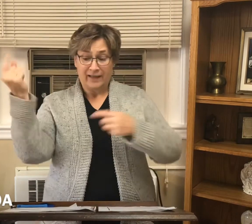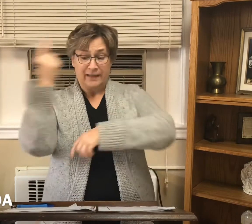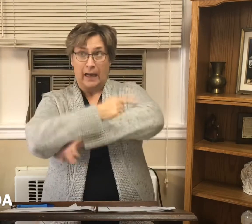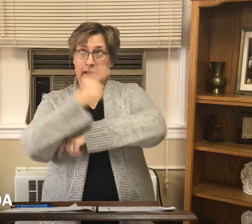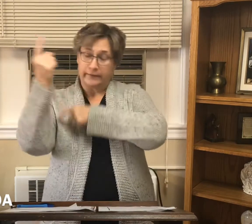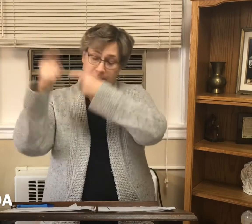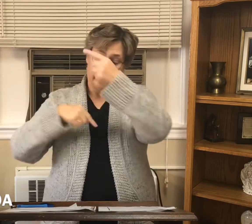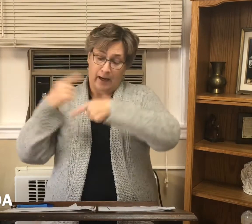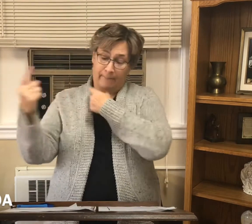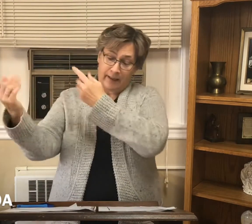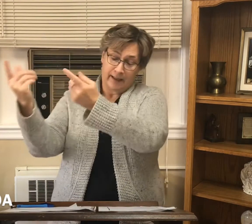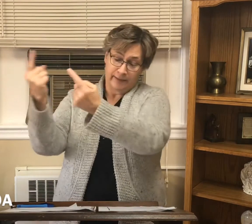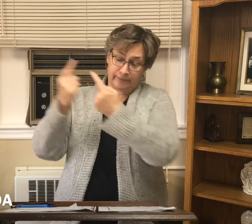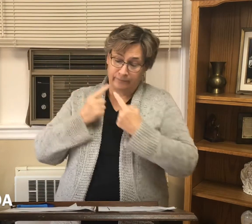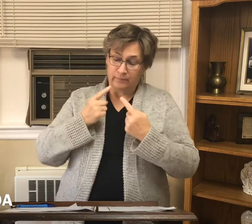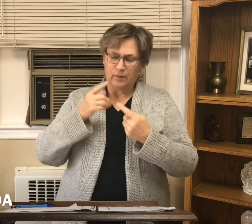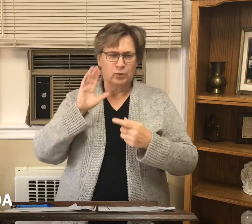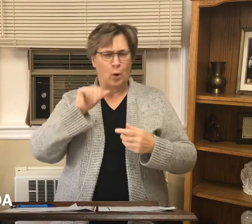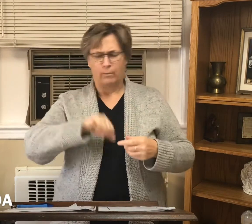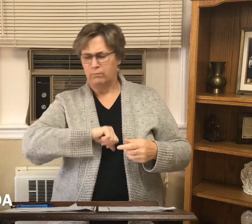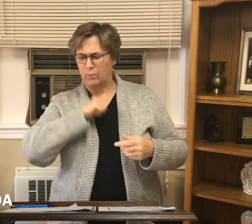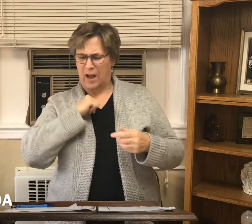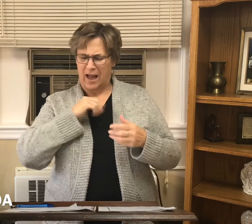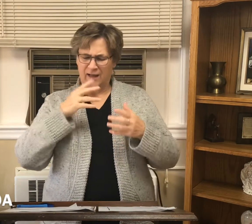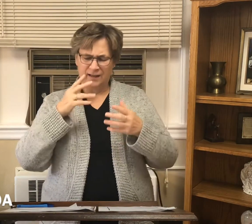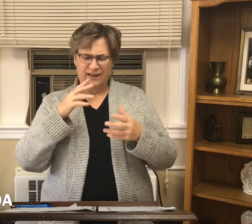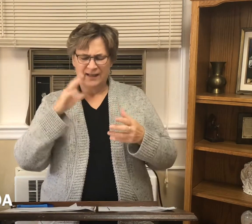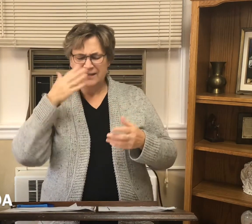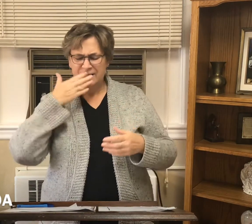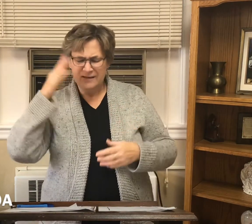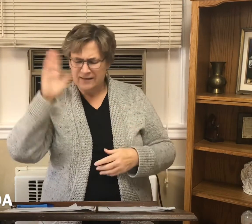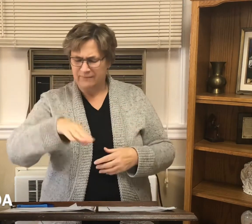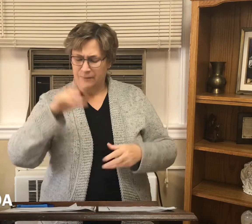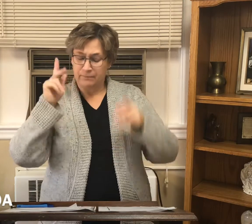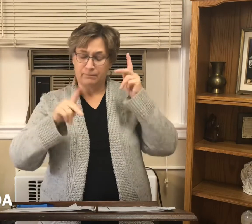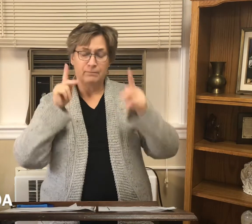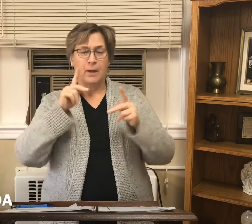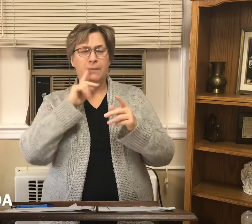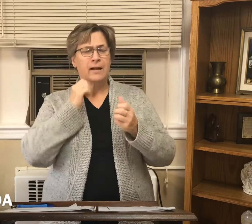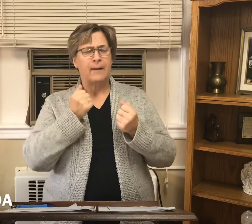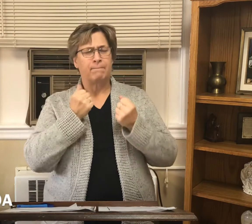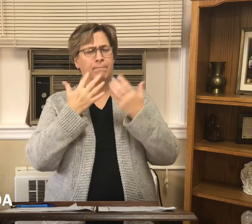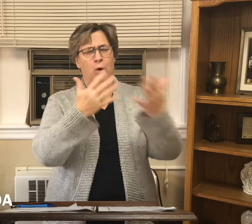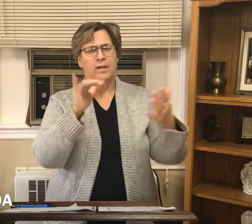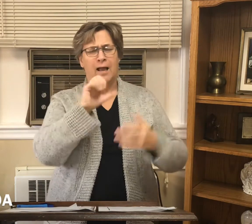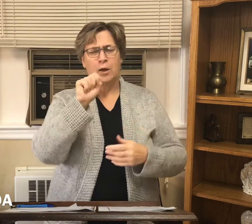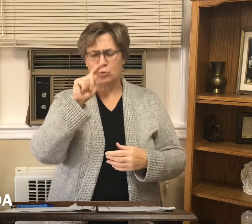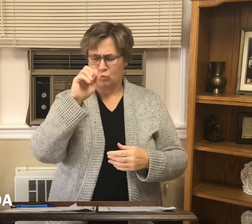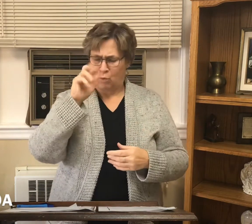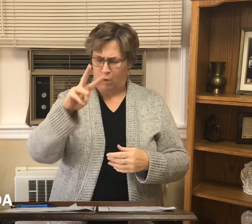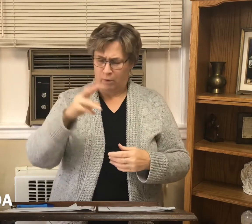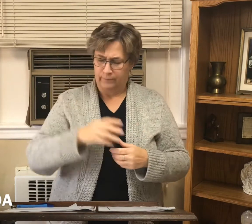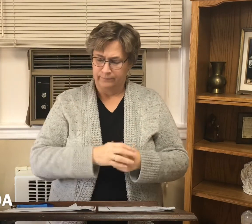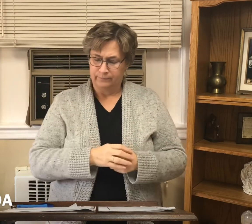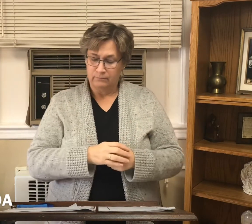day is coming blazing like an oven when all the proud and all evil doers will be stubble